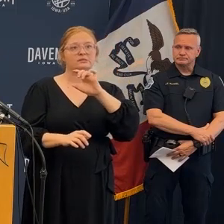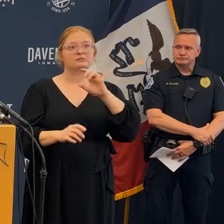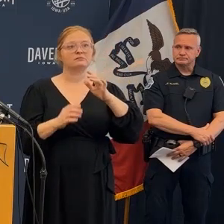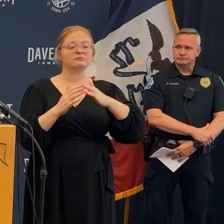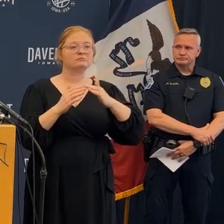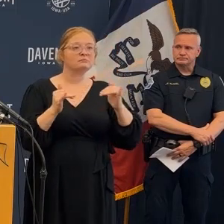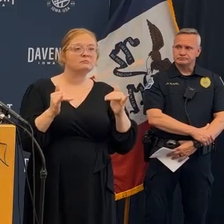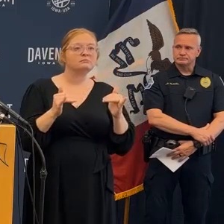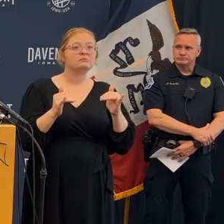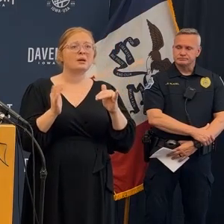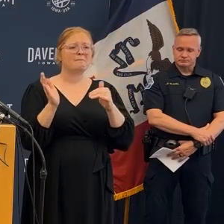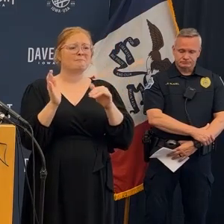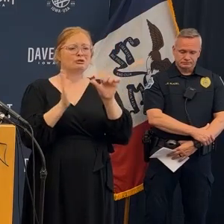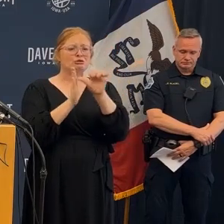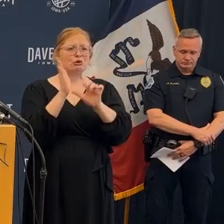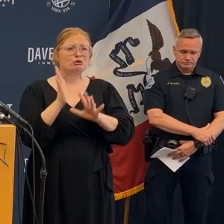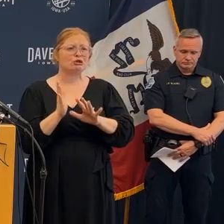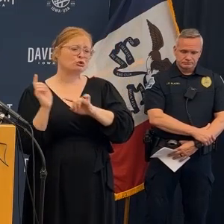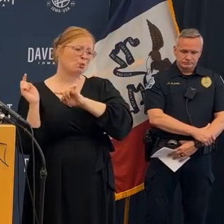respective team